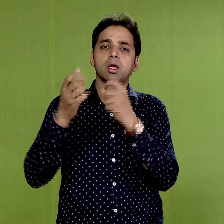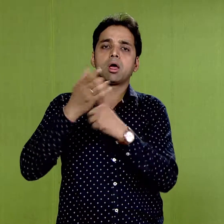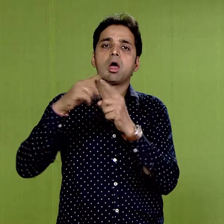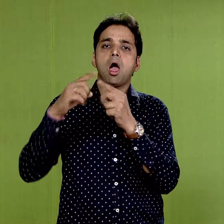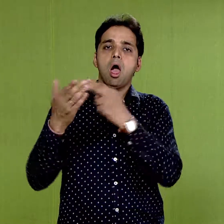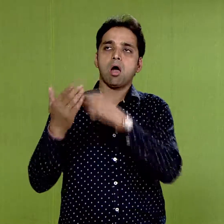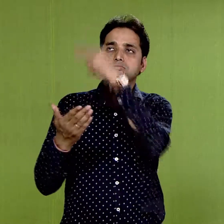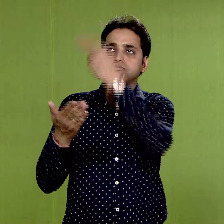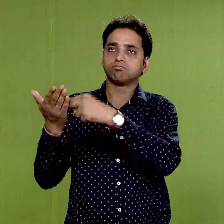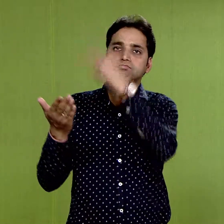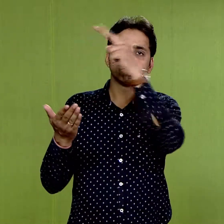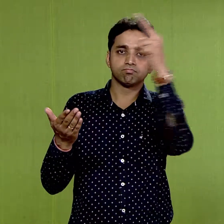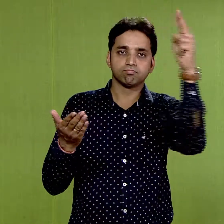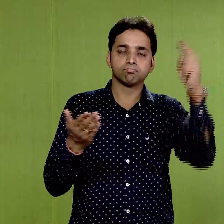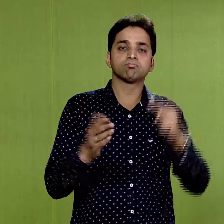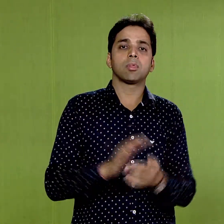on scientific principles.